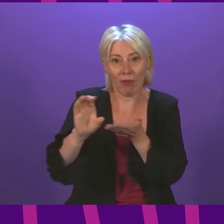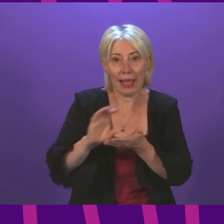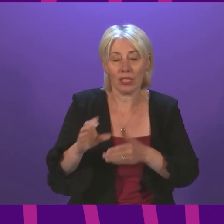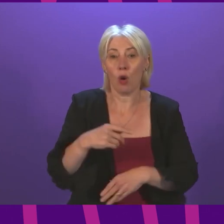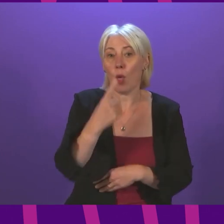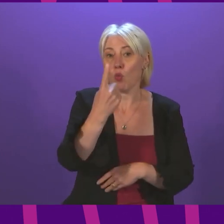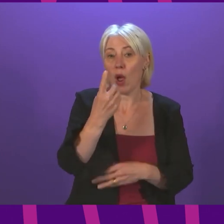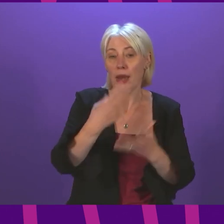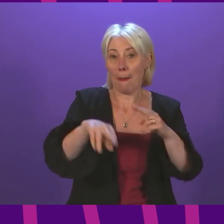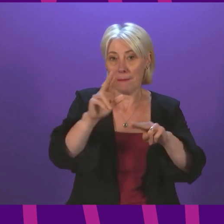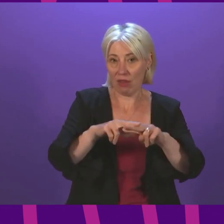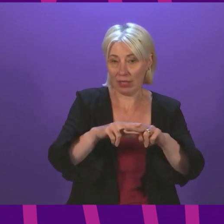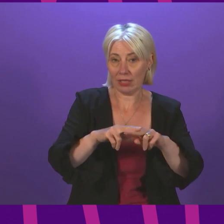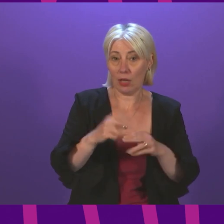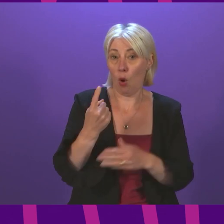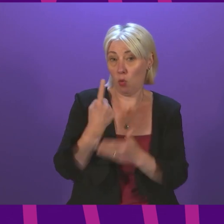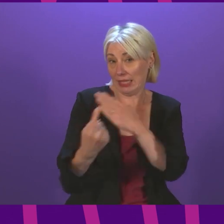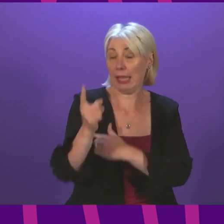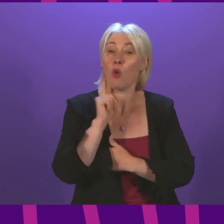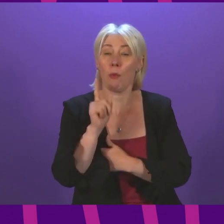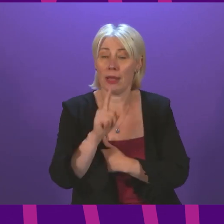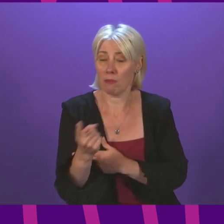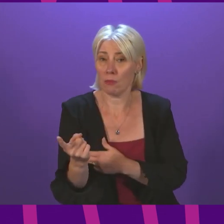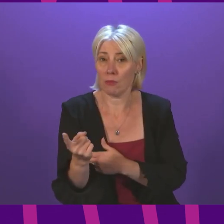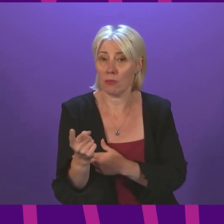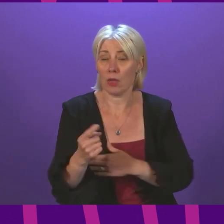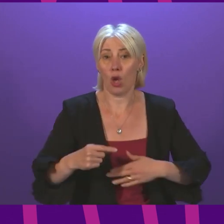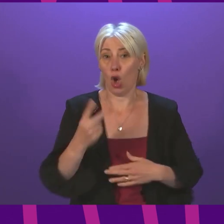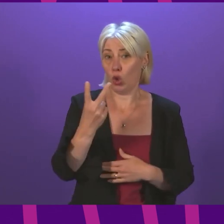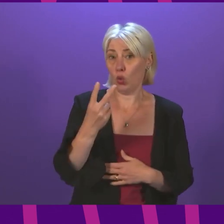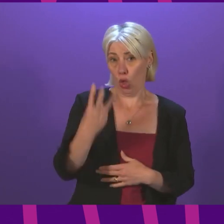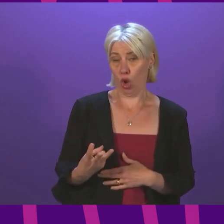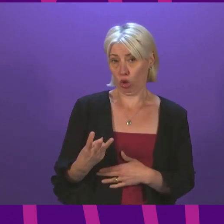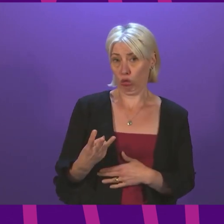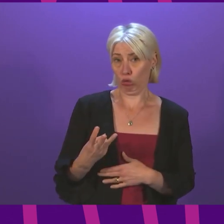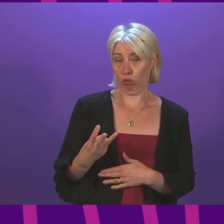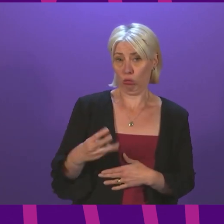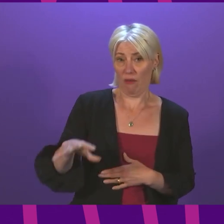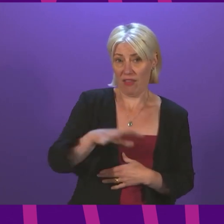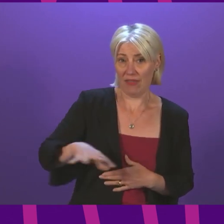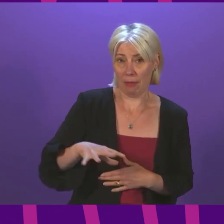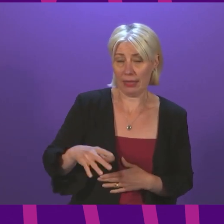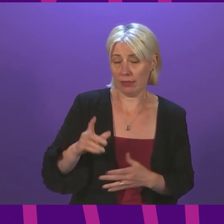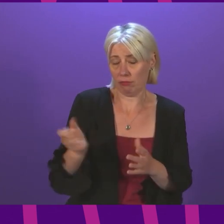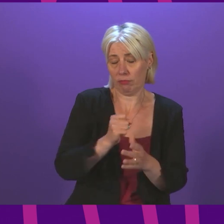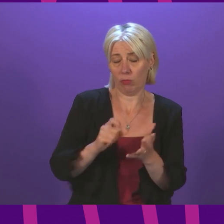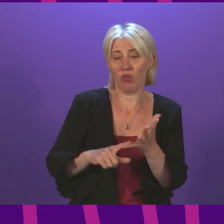96% of whom were single mums. And two-thirds of those families were on in receipt of universal credit. And